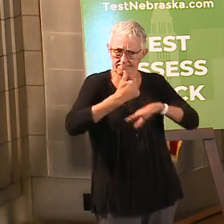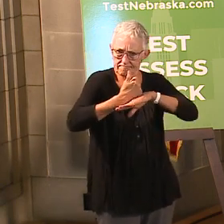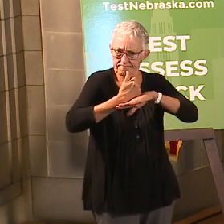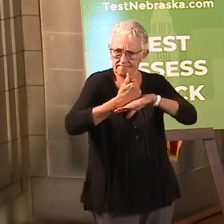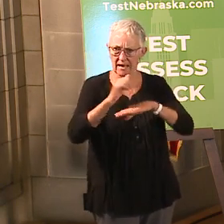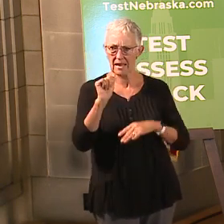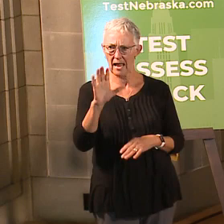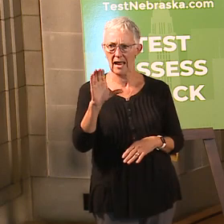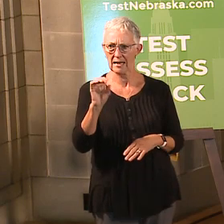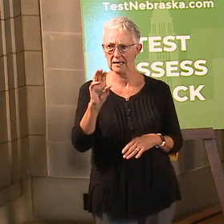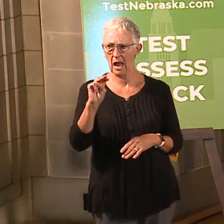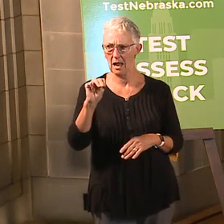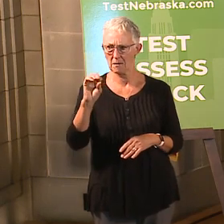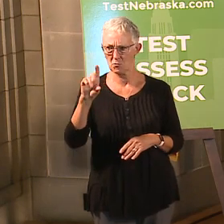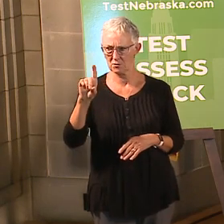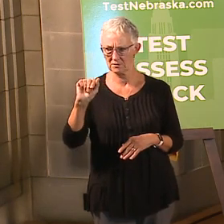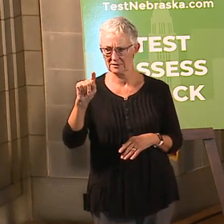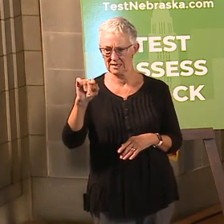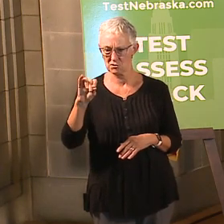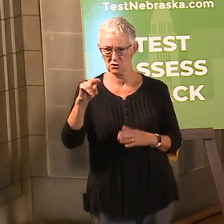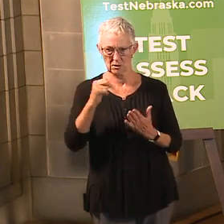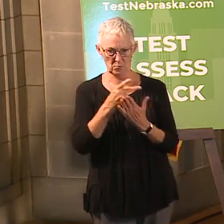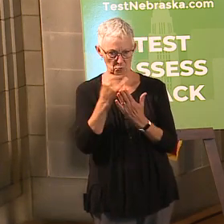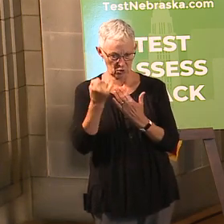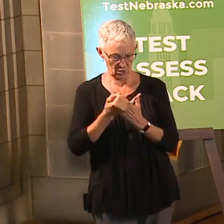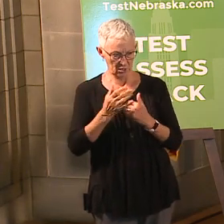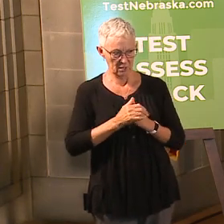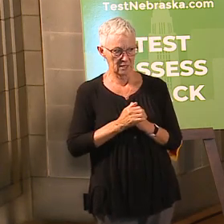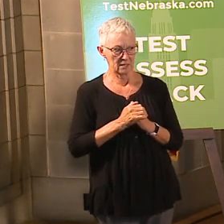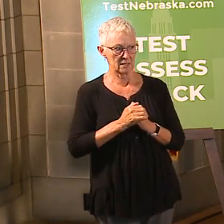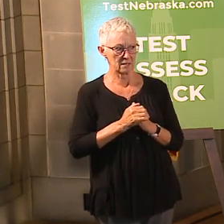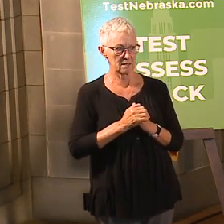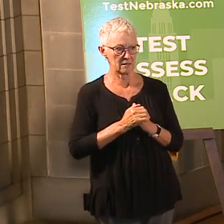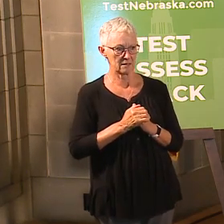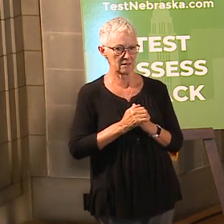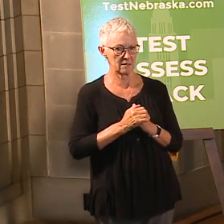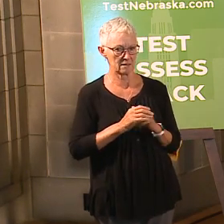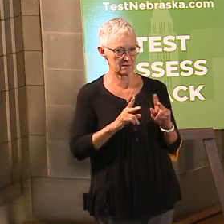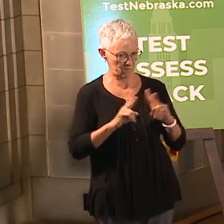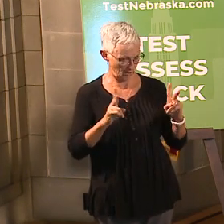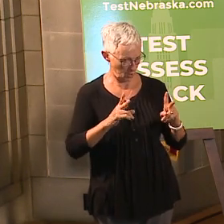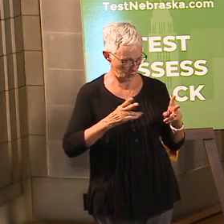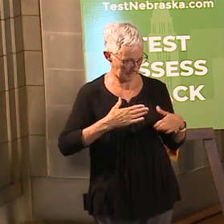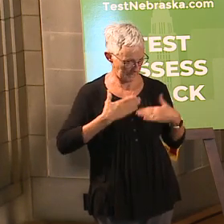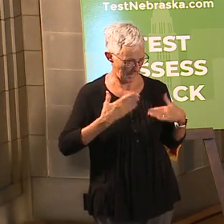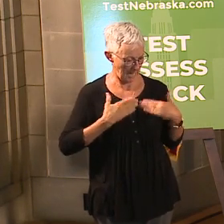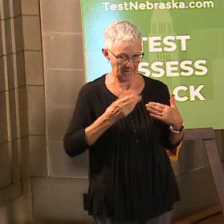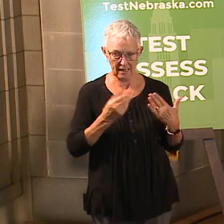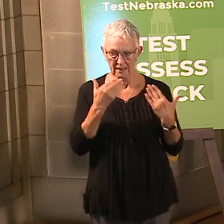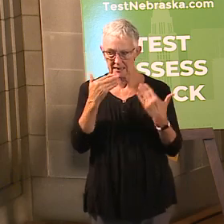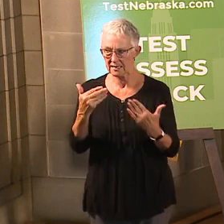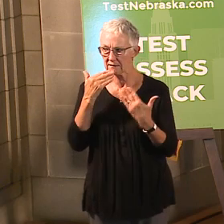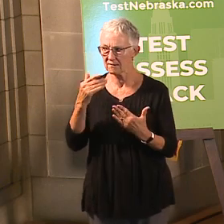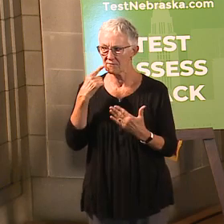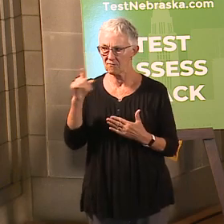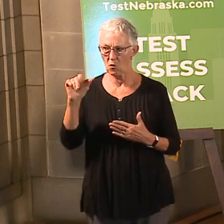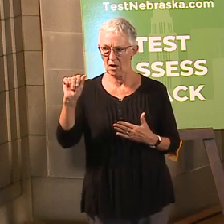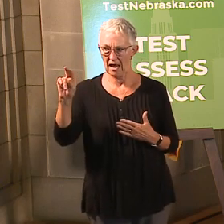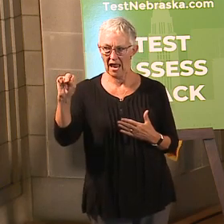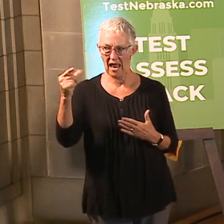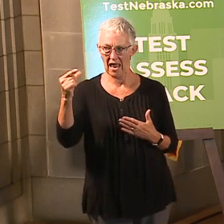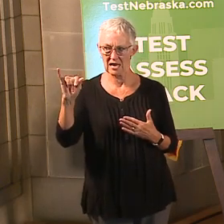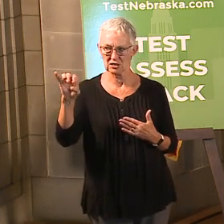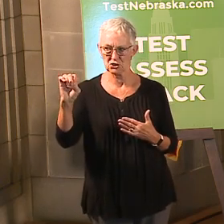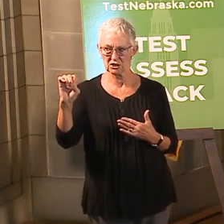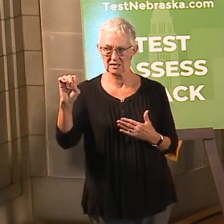so that's why I get the pleasure of answering a couple of questions for you guys. Very glad and very grateful for Angie to come and lead us